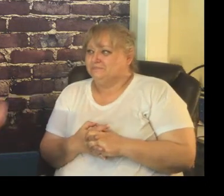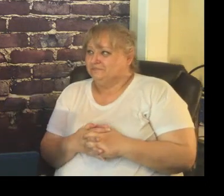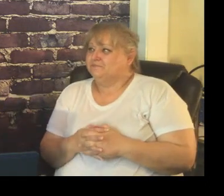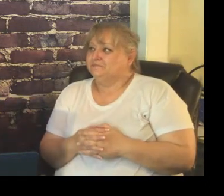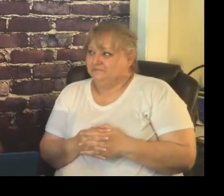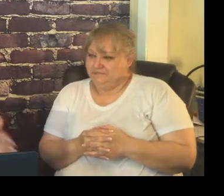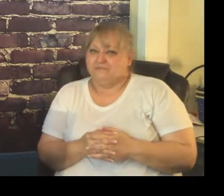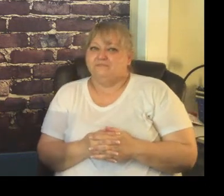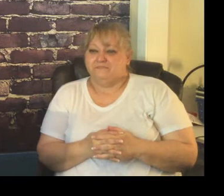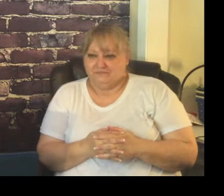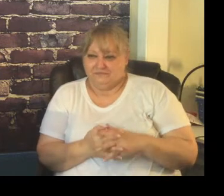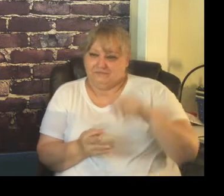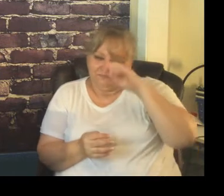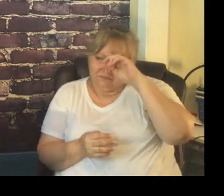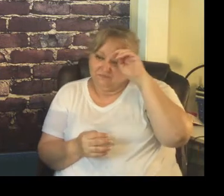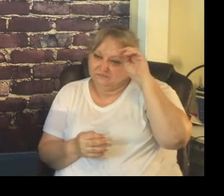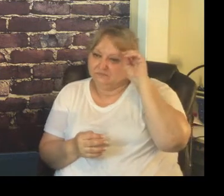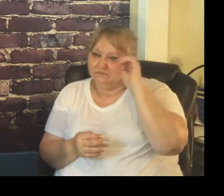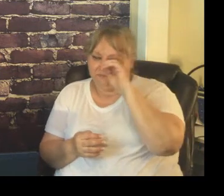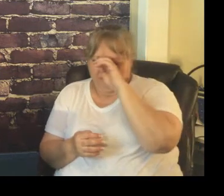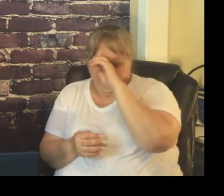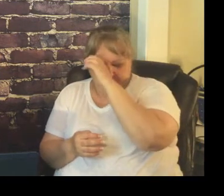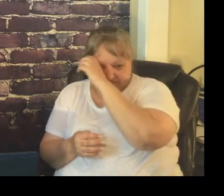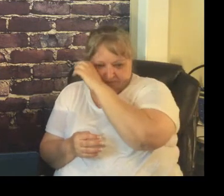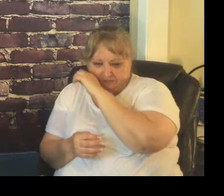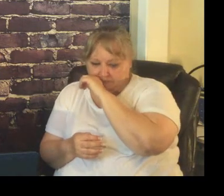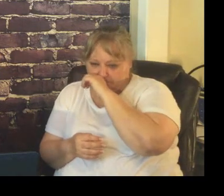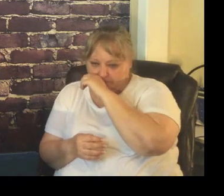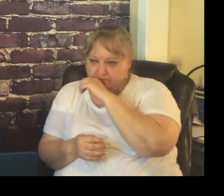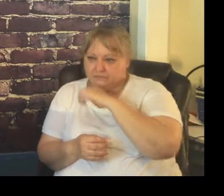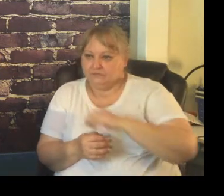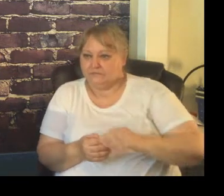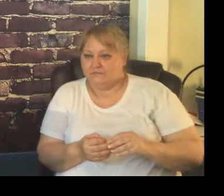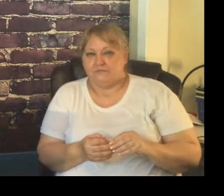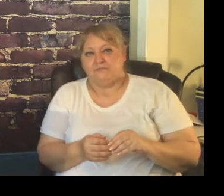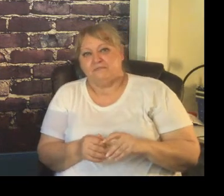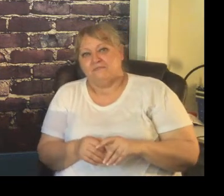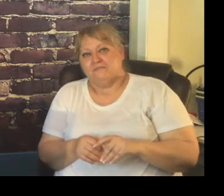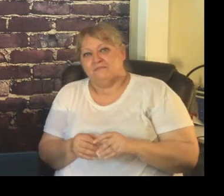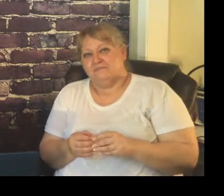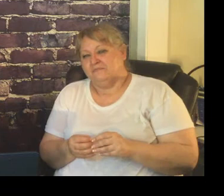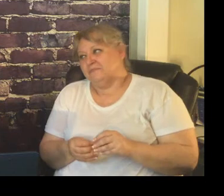a procedure for everything because you will be surprised new people how easily